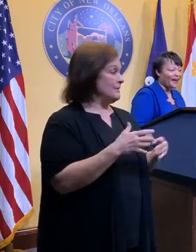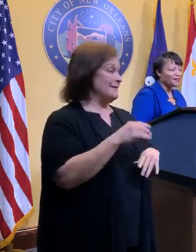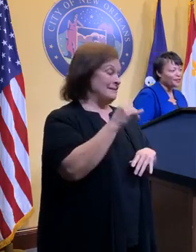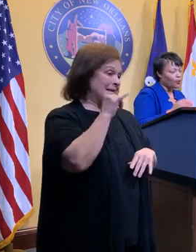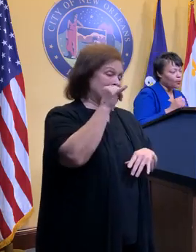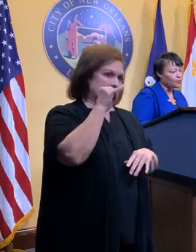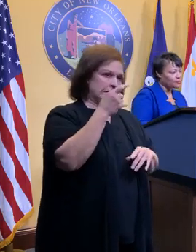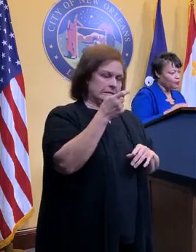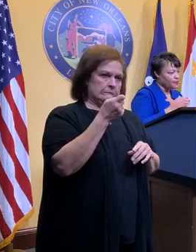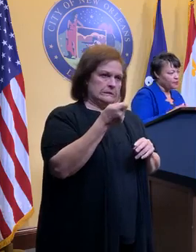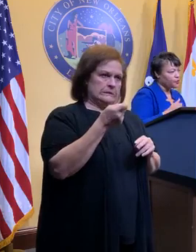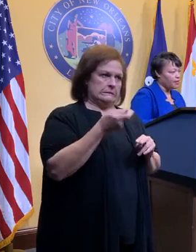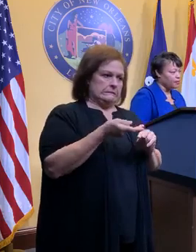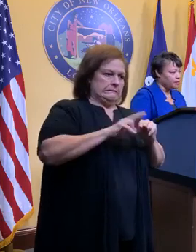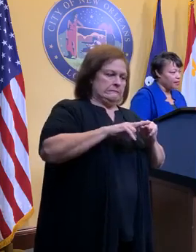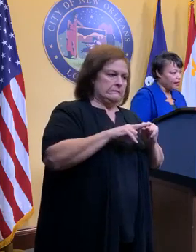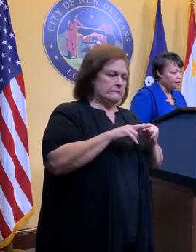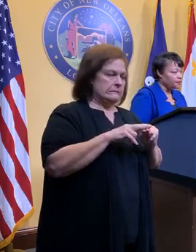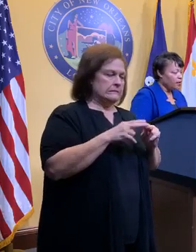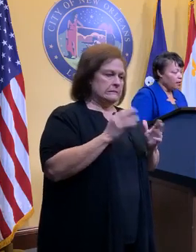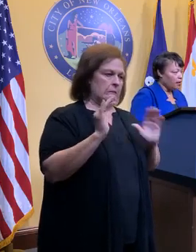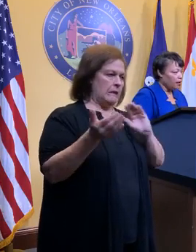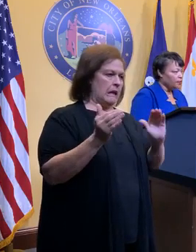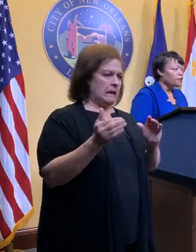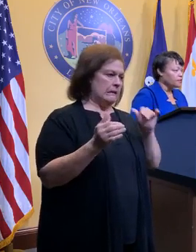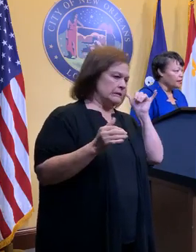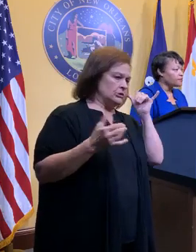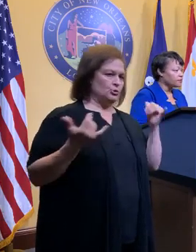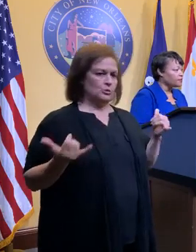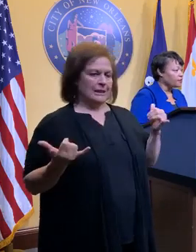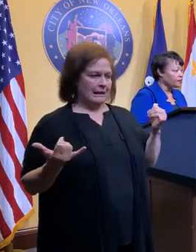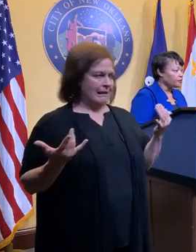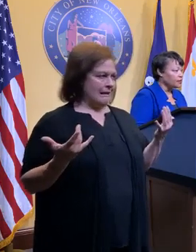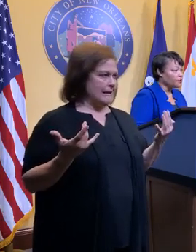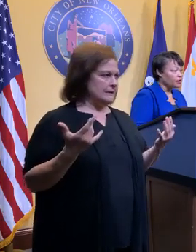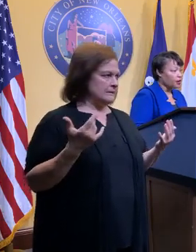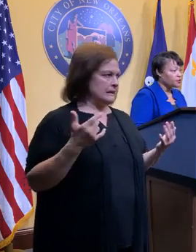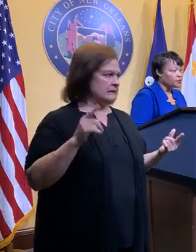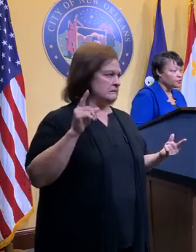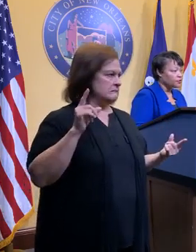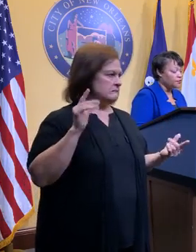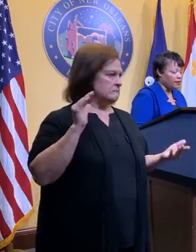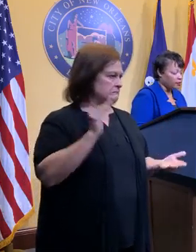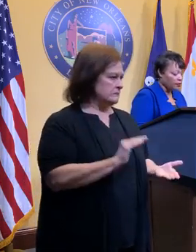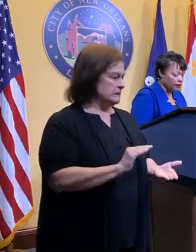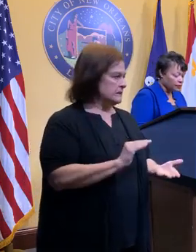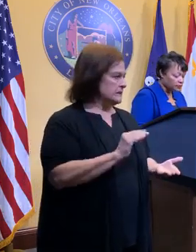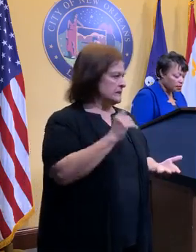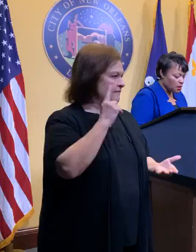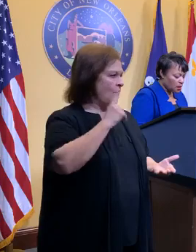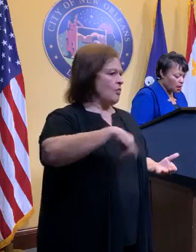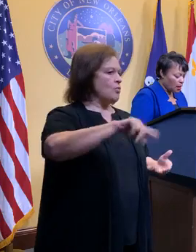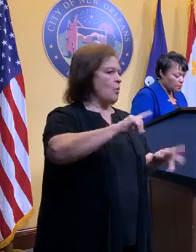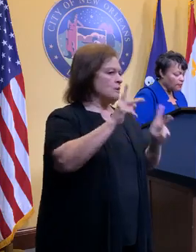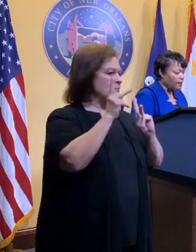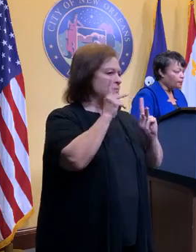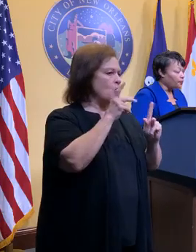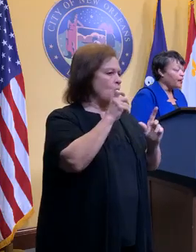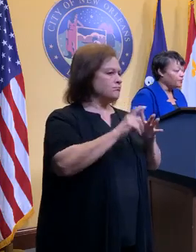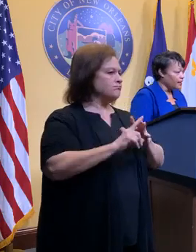bit higher than that. So just from yesterday and today, it went down significantly in regards to those evacuees.